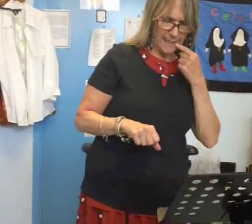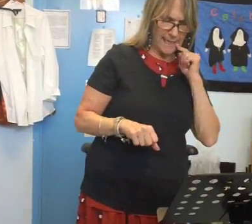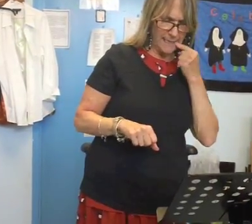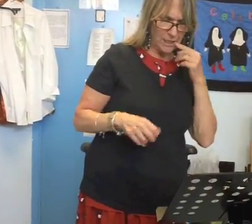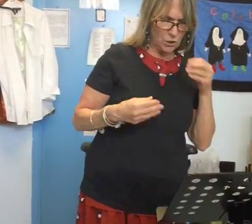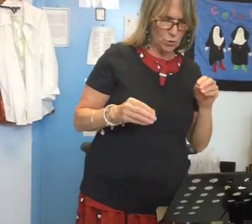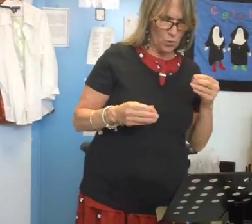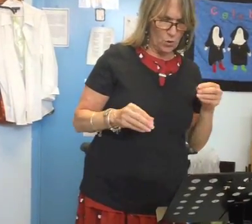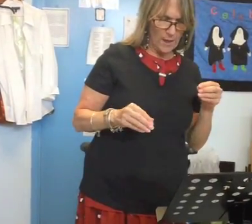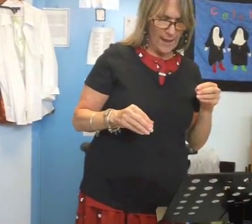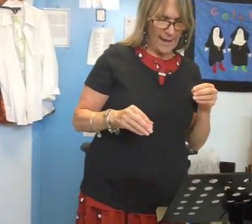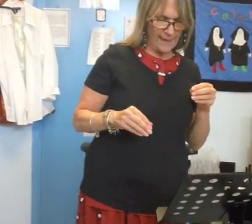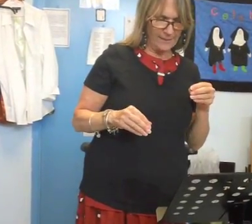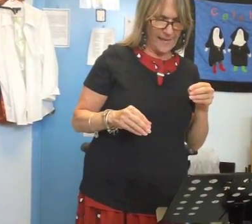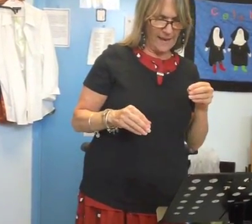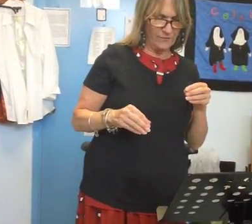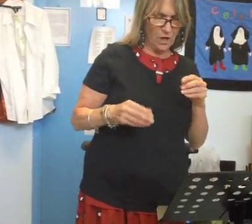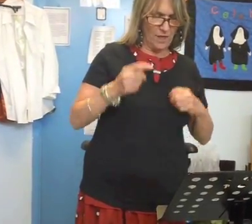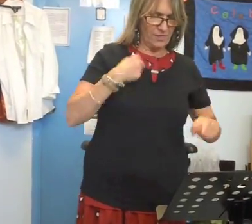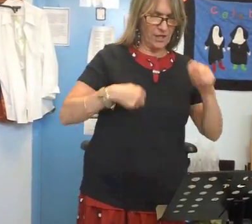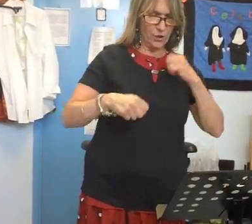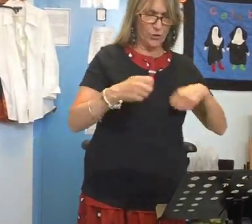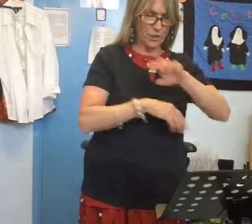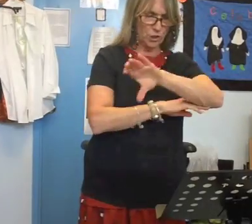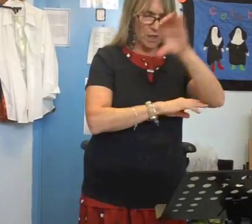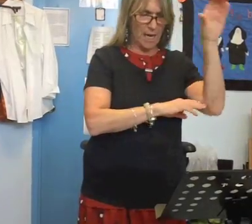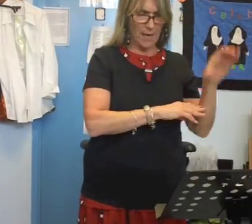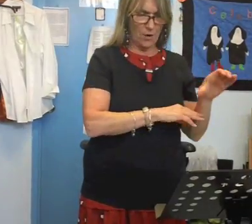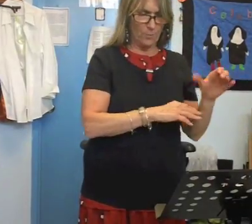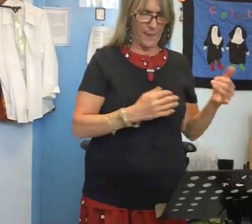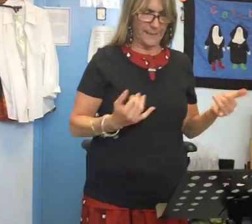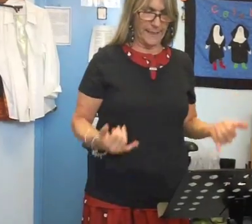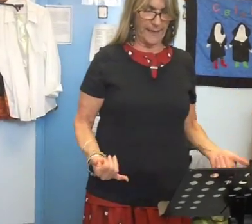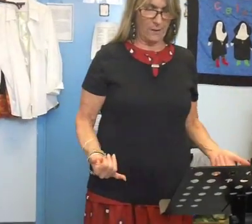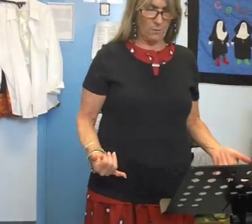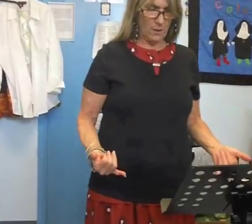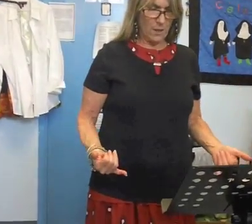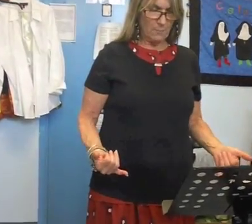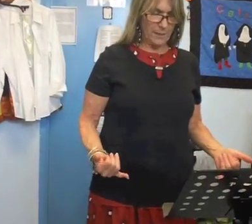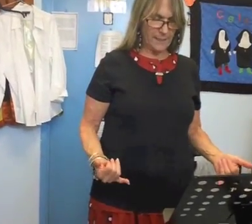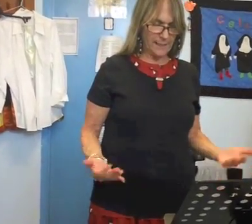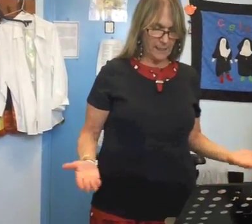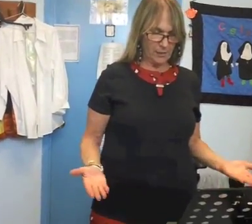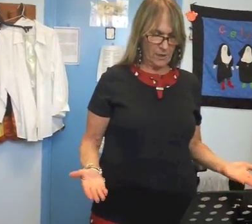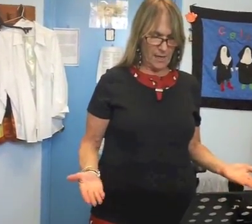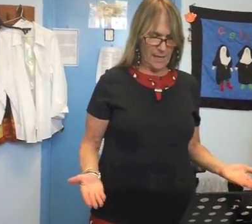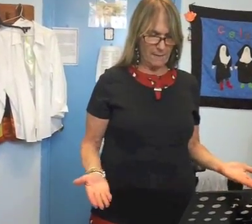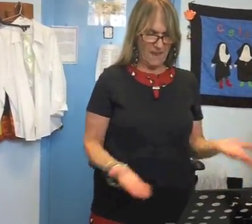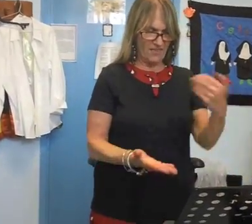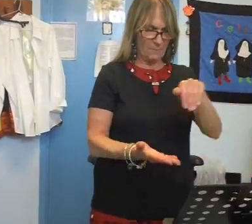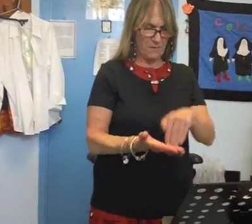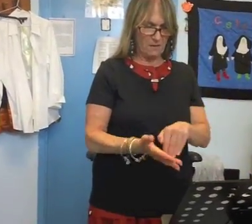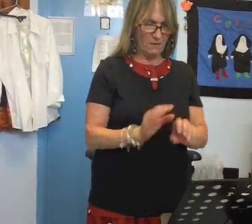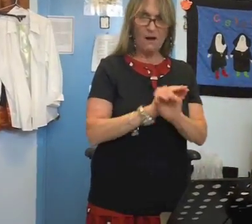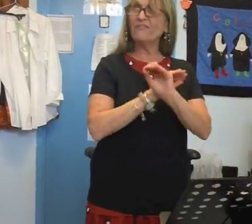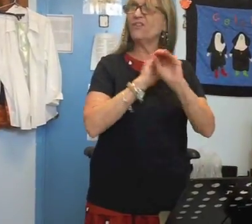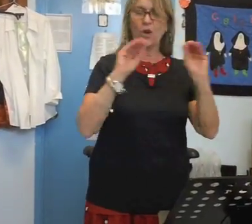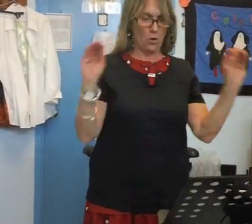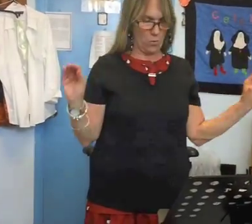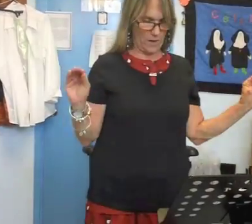candy stall at the Avalon Theatre in Chicago by now but here I am in the middle of nowhere